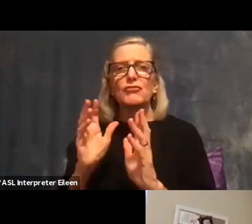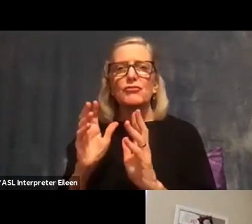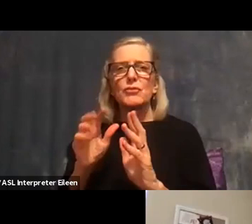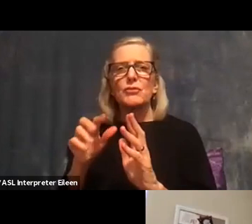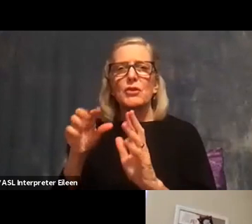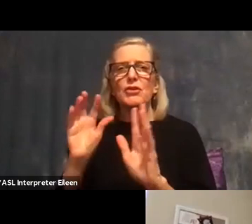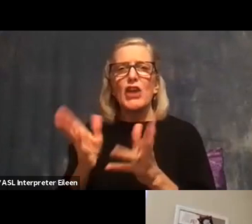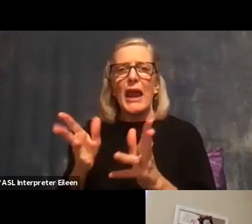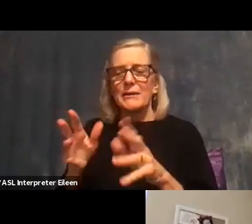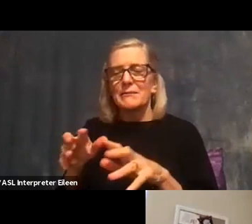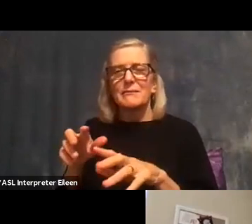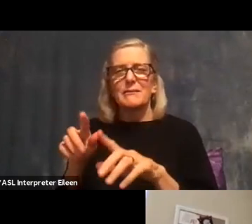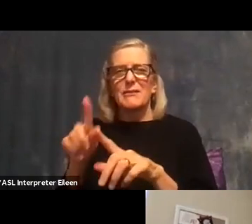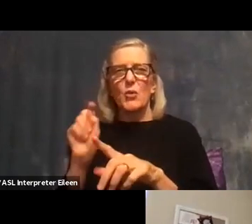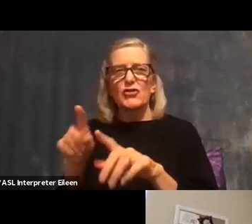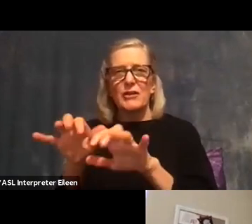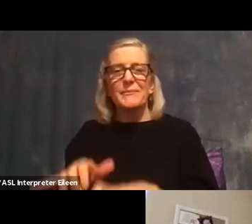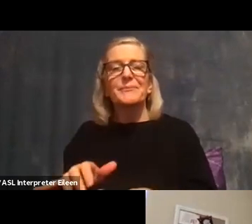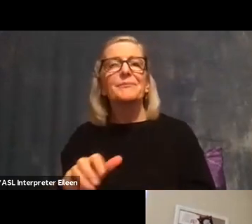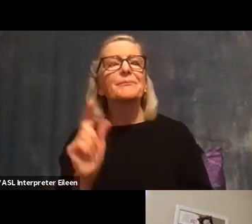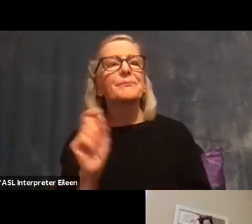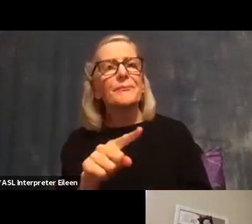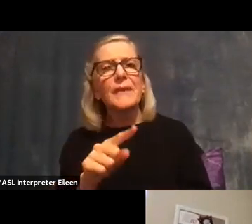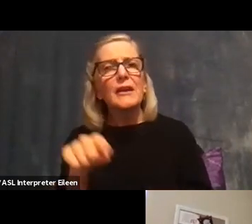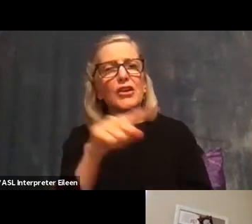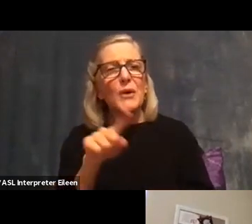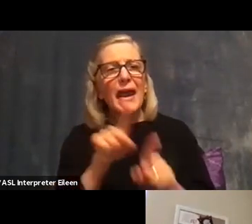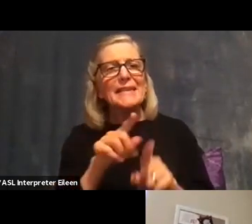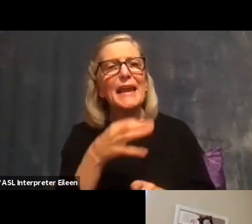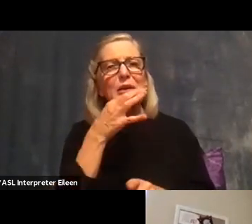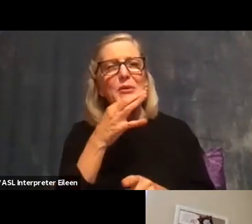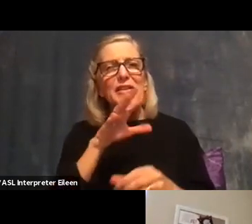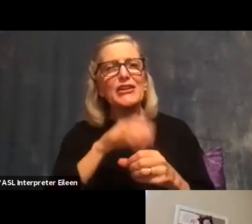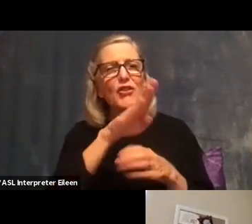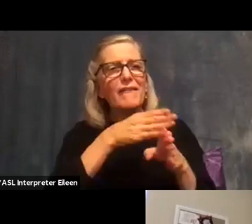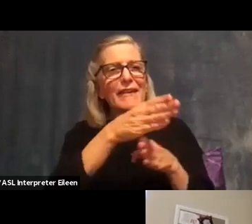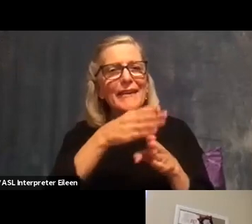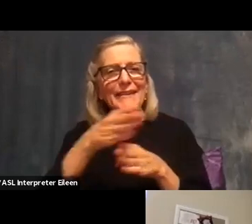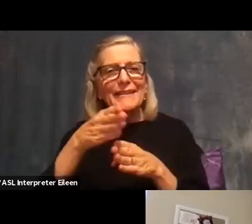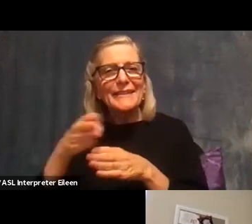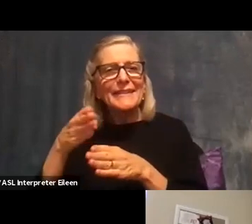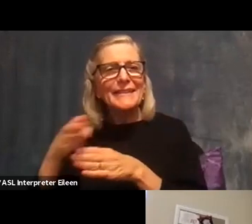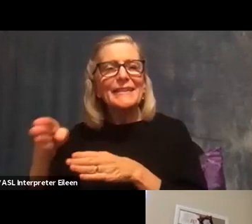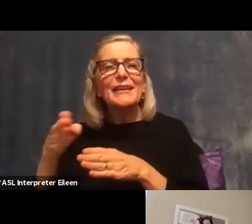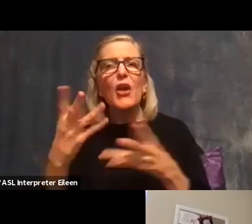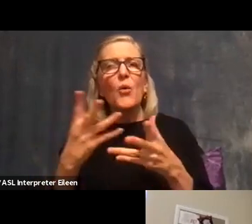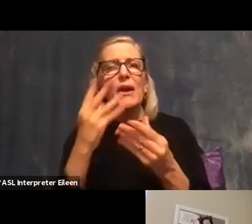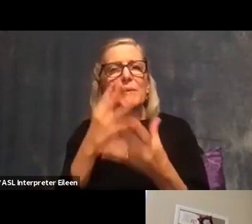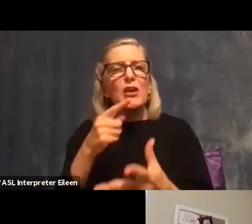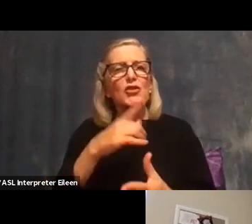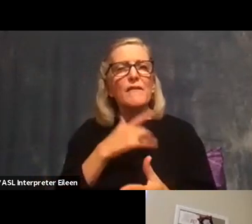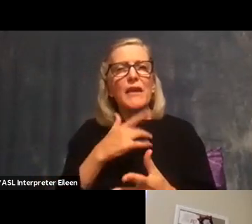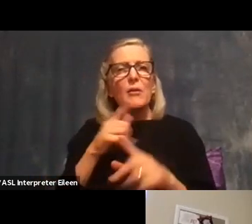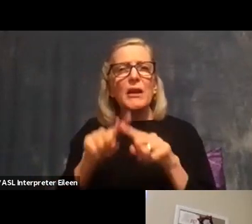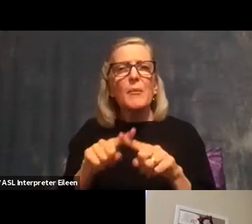you all, as experts in this area, what sort of information do you find reliable? What sites?